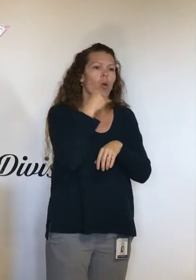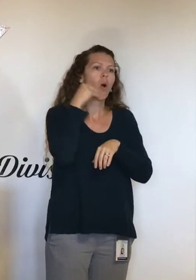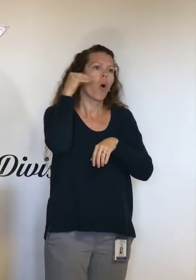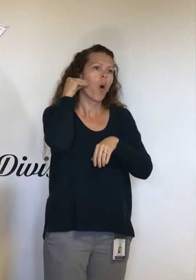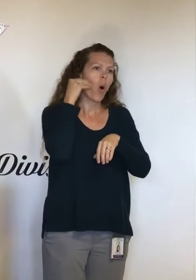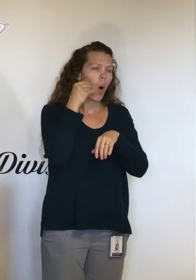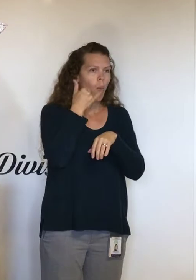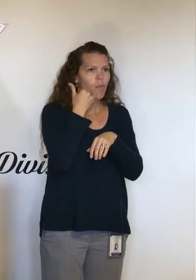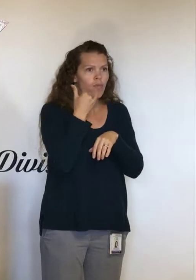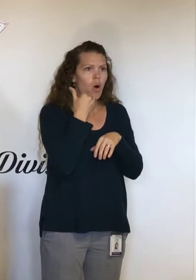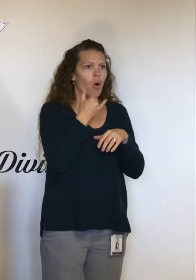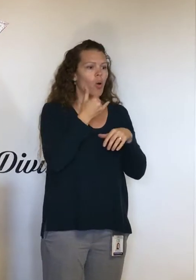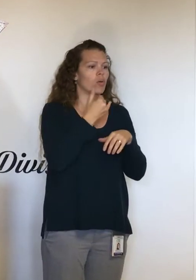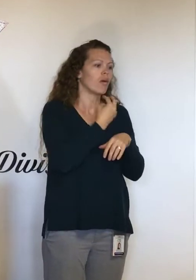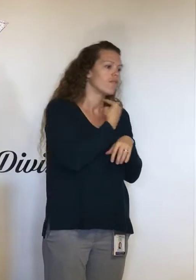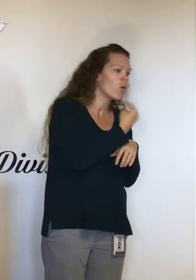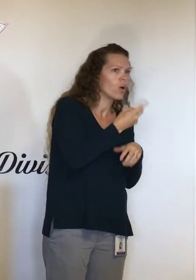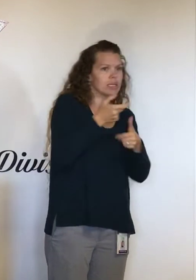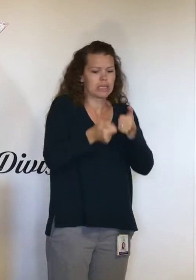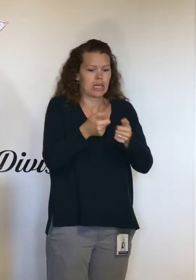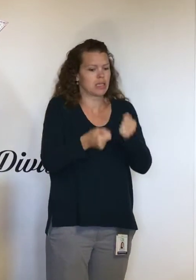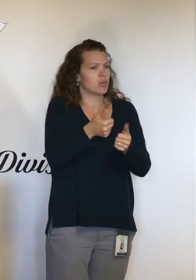voice, text, whatever you sign up for.